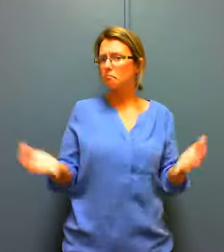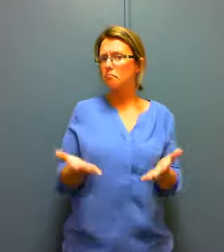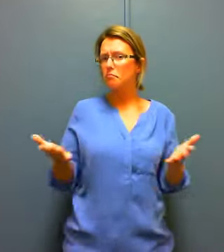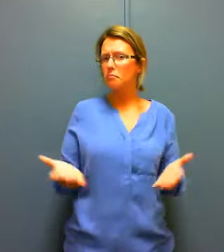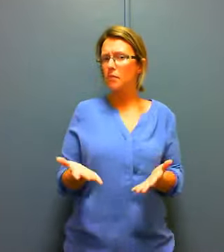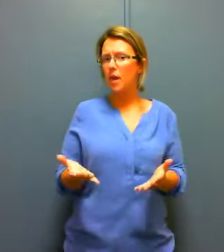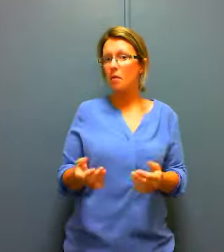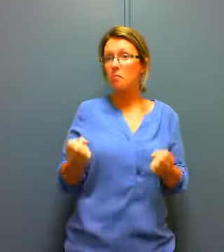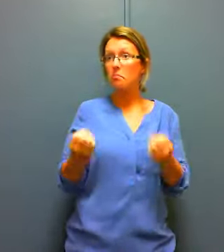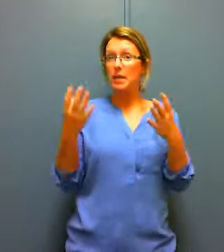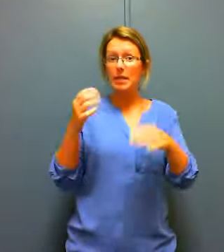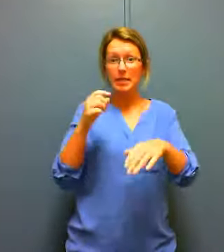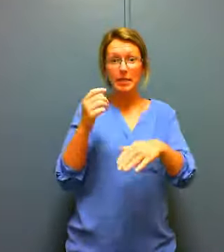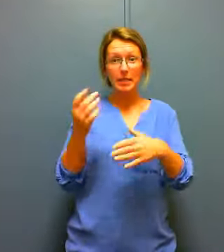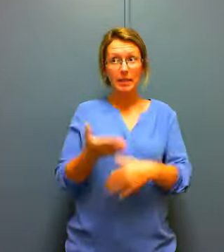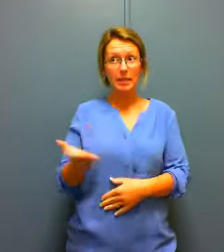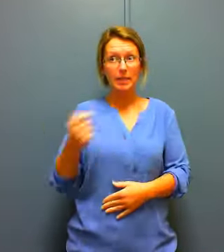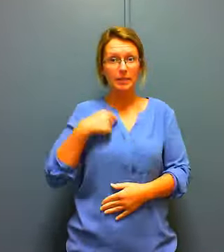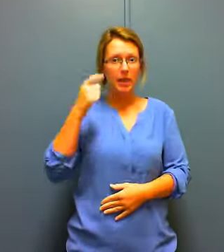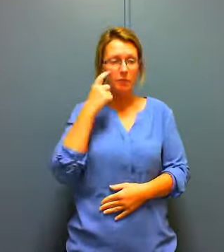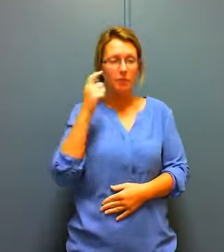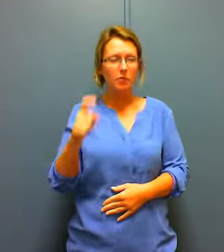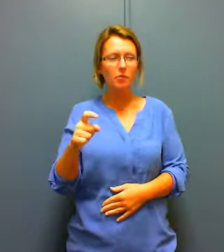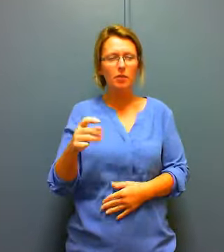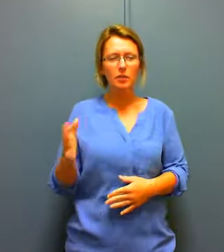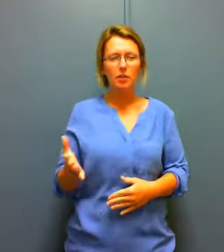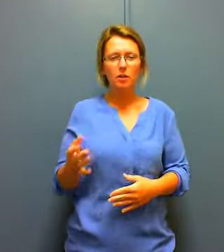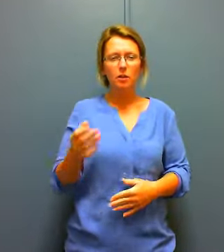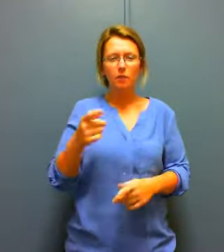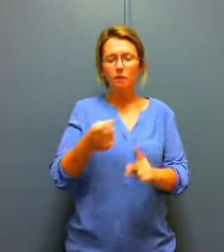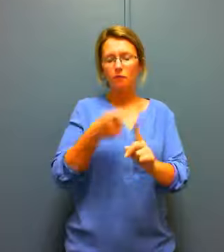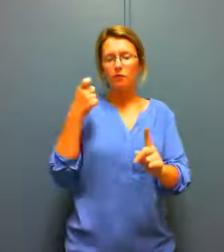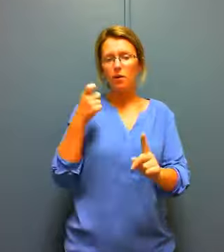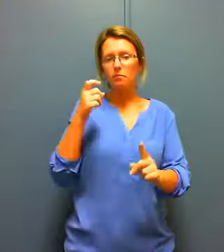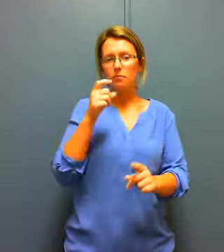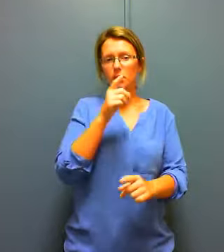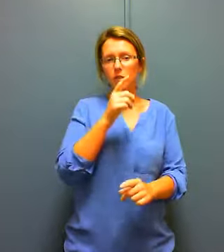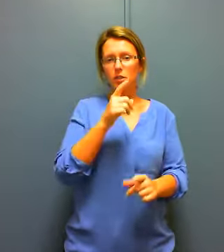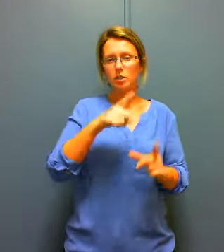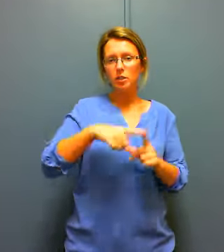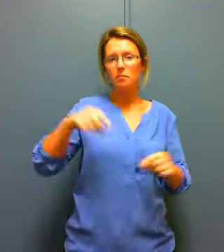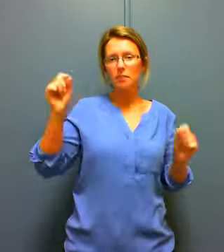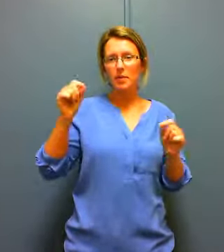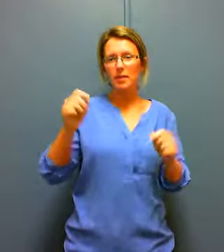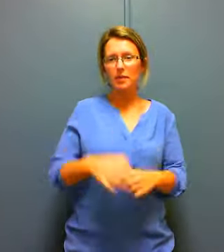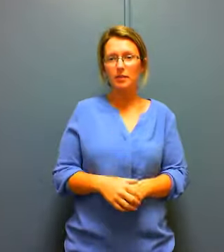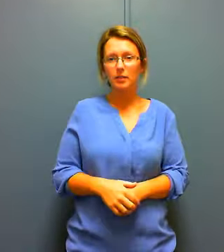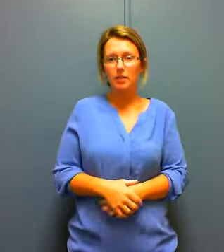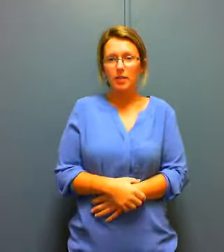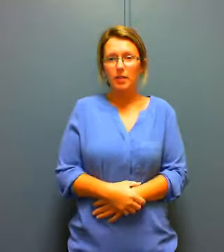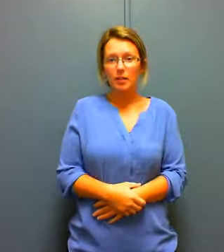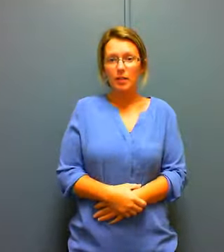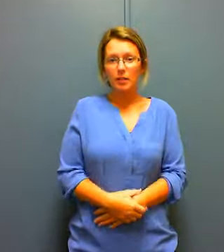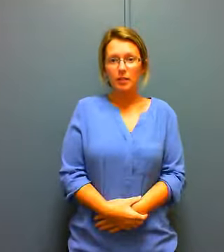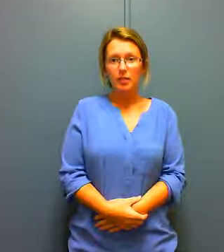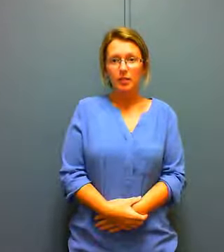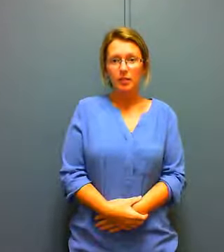things that are different from my country Japan so this is what I'm going to talk about today finally it's the June culture shock video